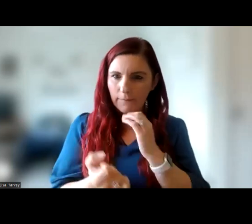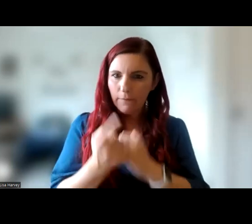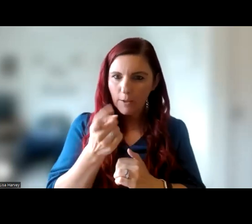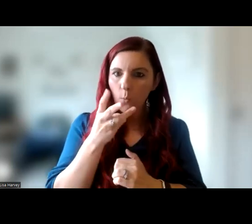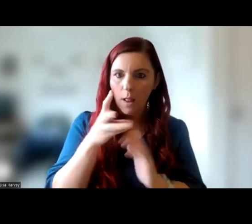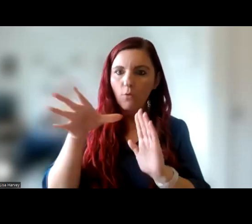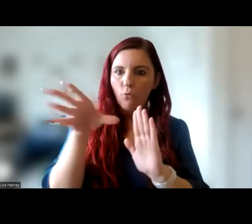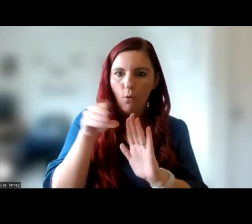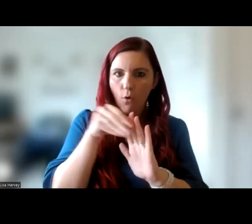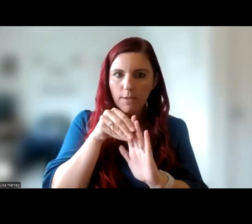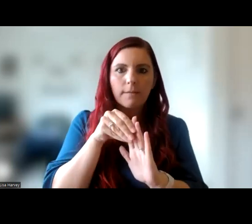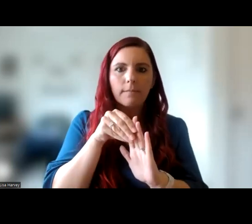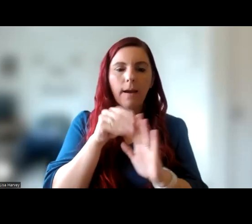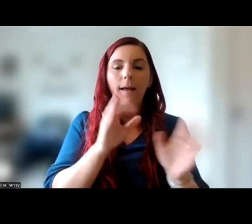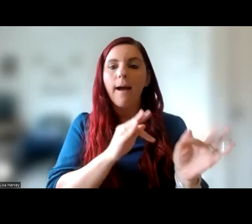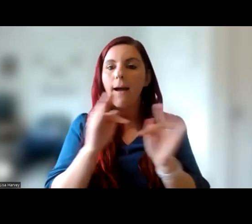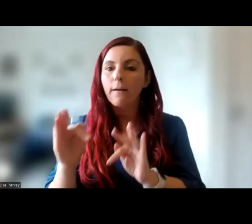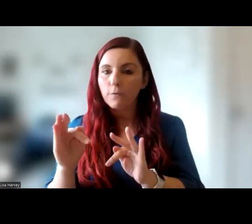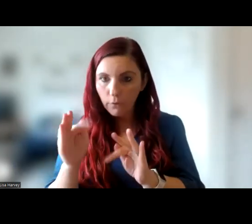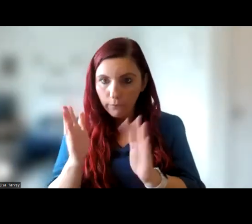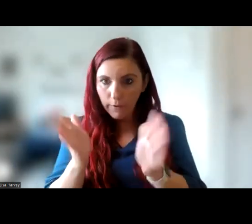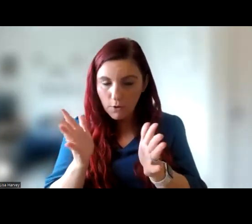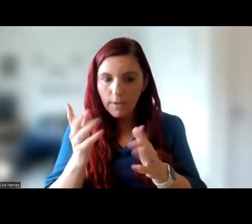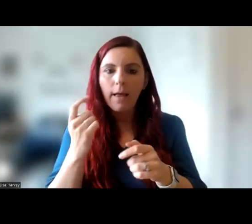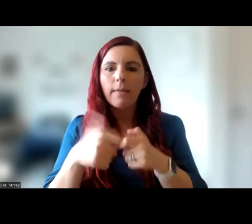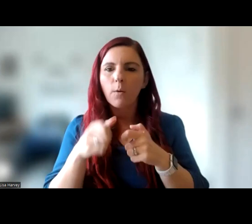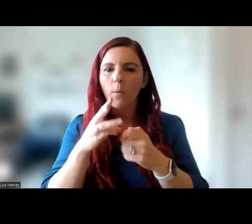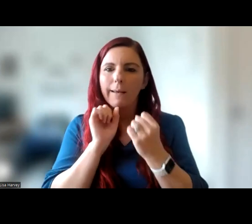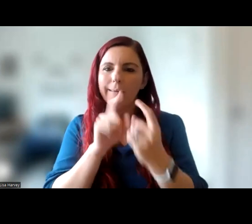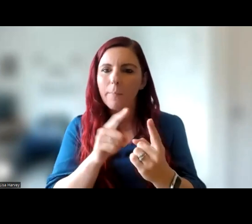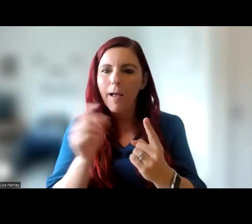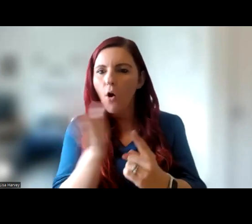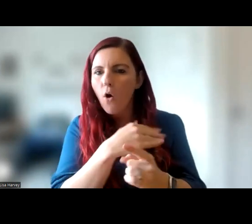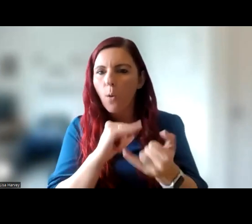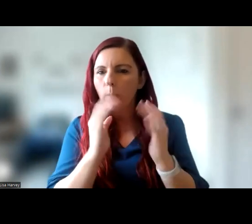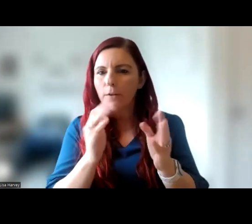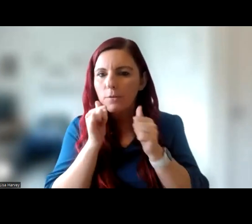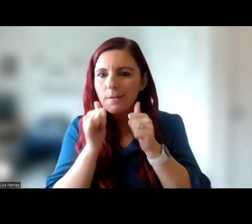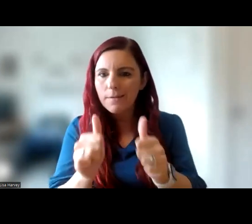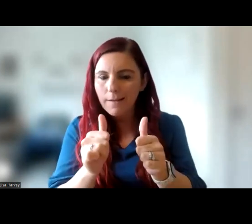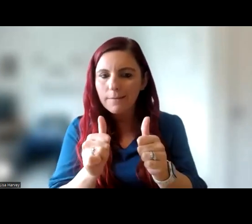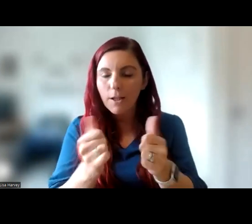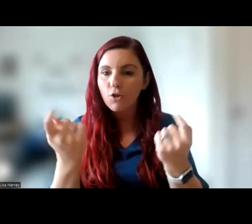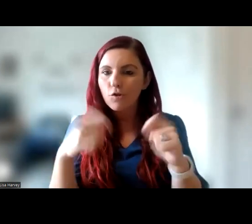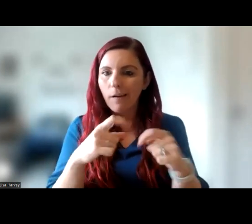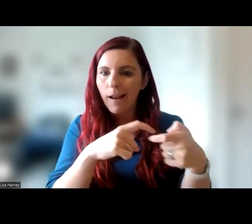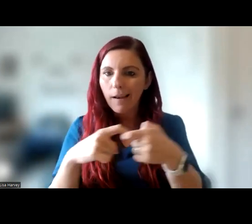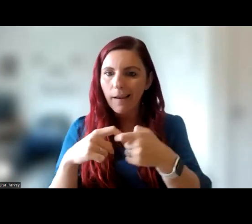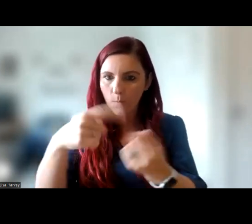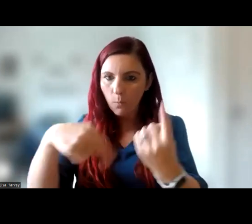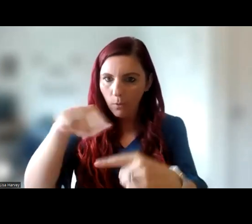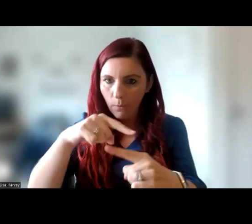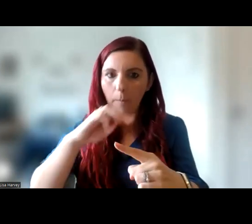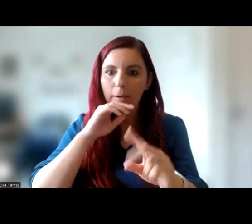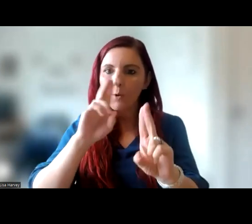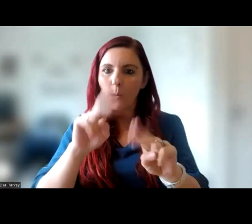recorded and after the event we will email all the attendees with a link to the recording so you can share it with